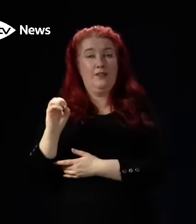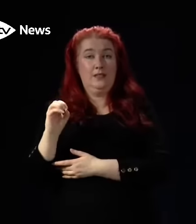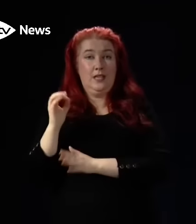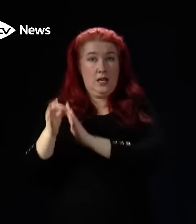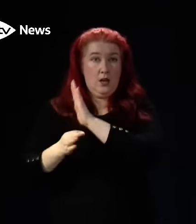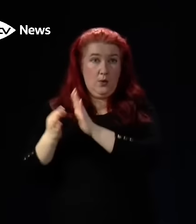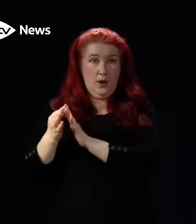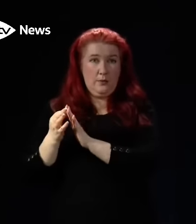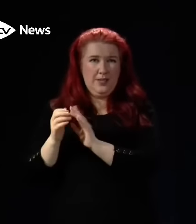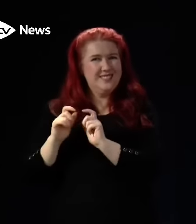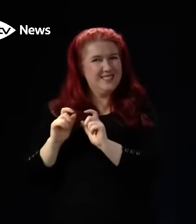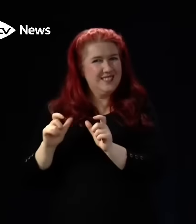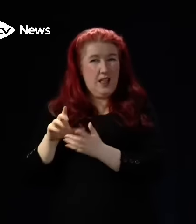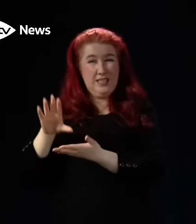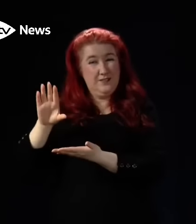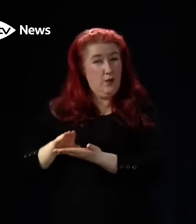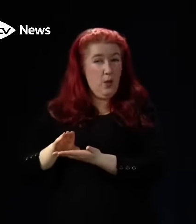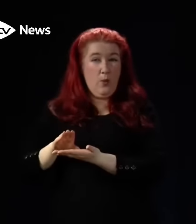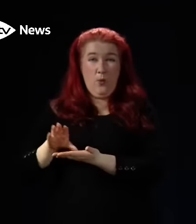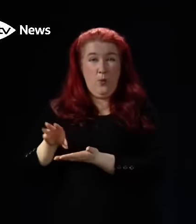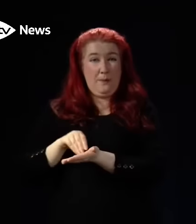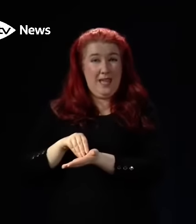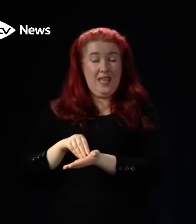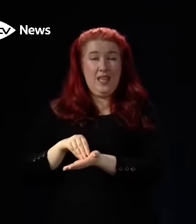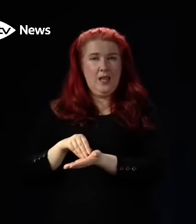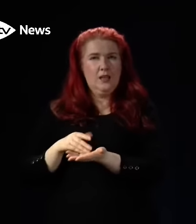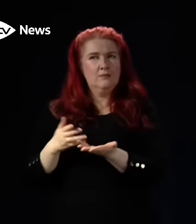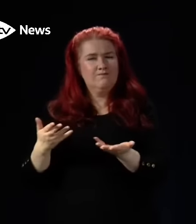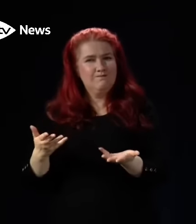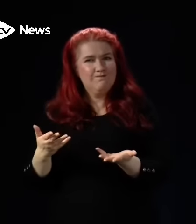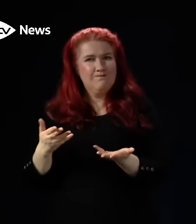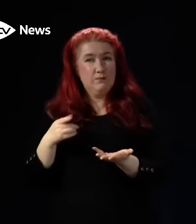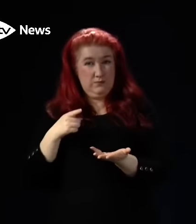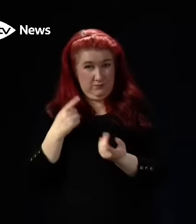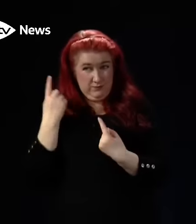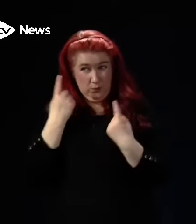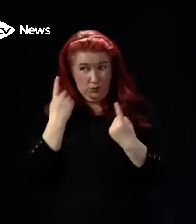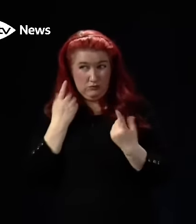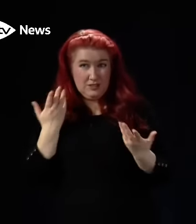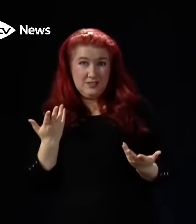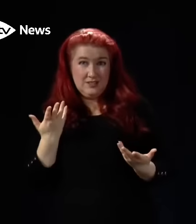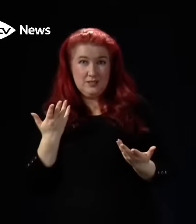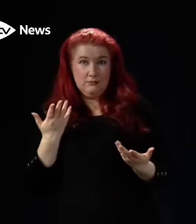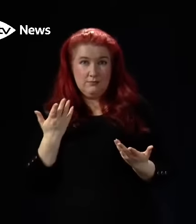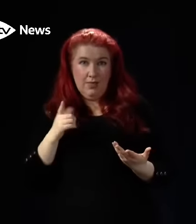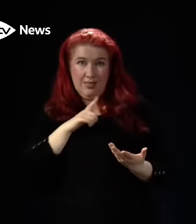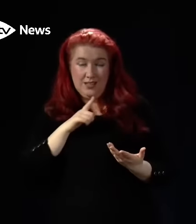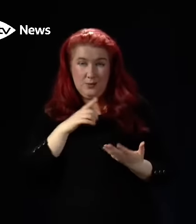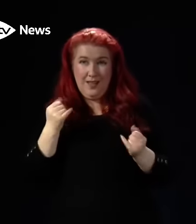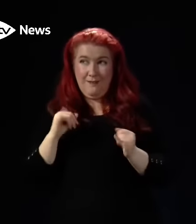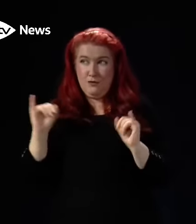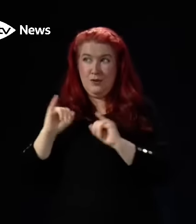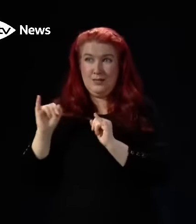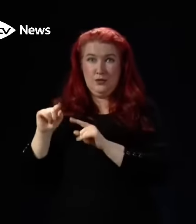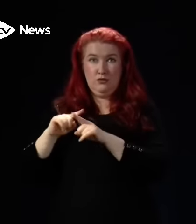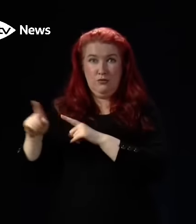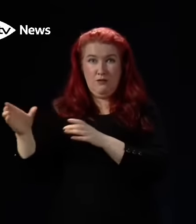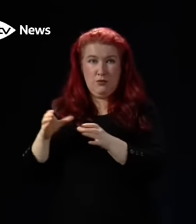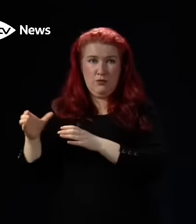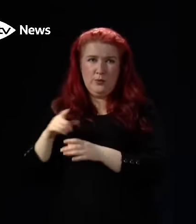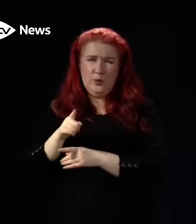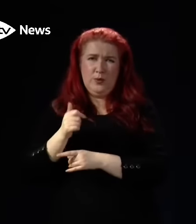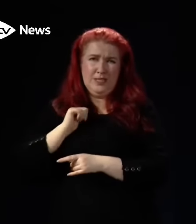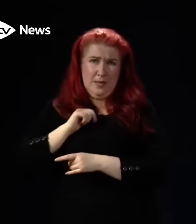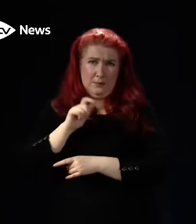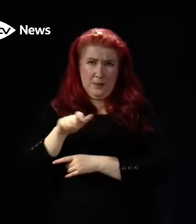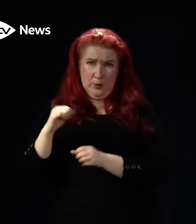any yardstick, that's still very low pay. Is it any wonder there is a social care recruitment crisis when people are expected to